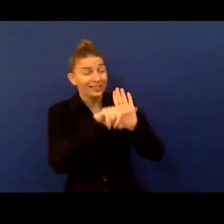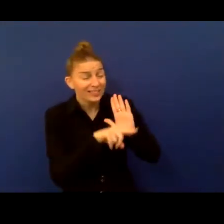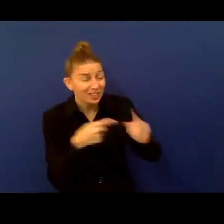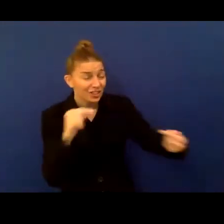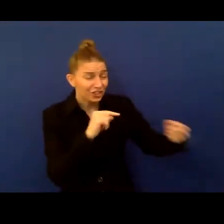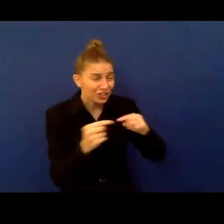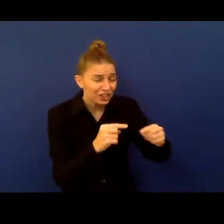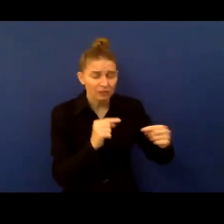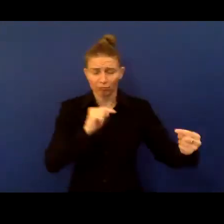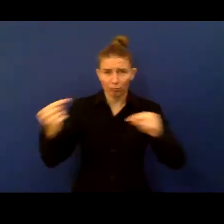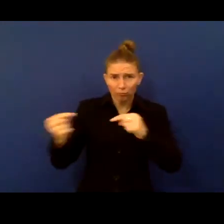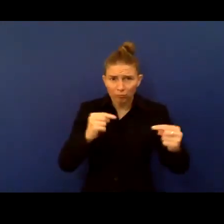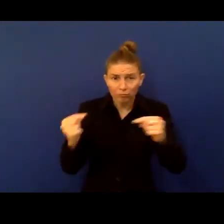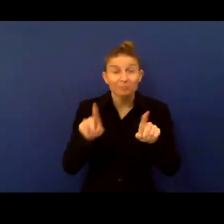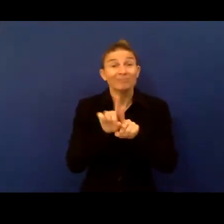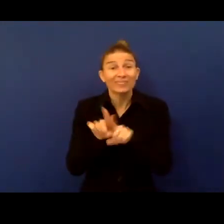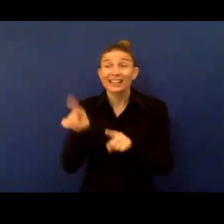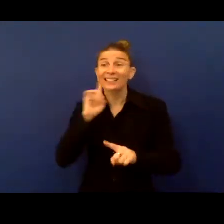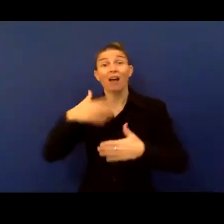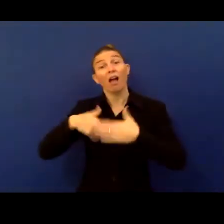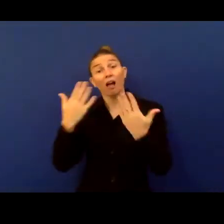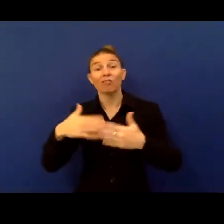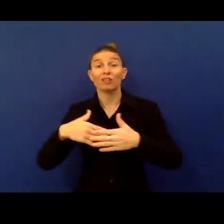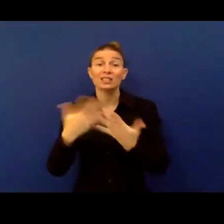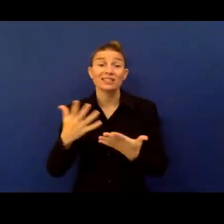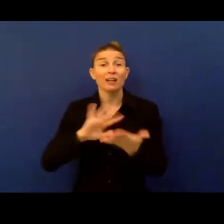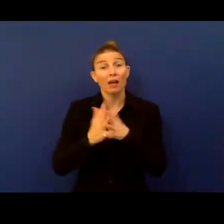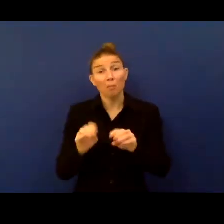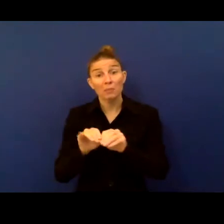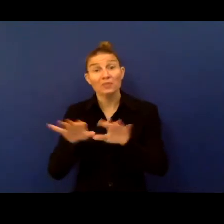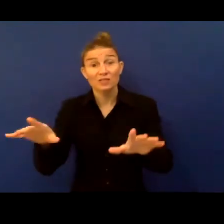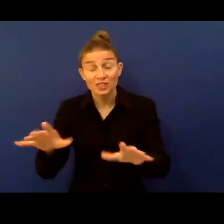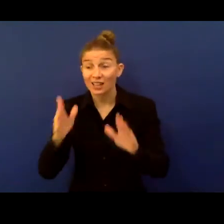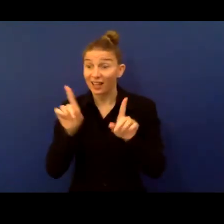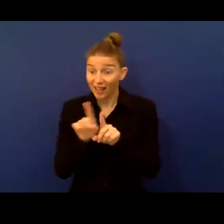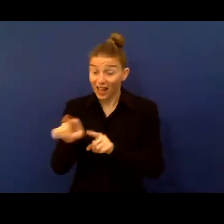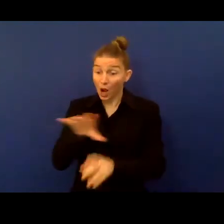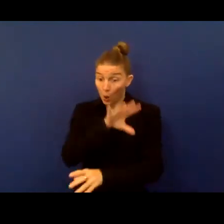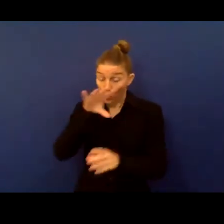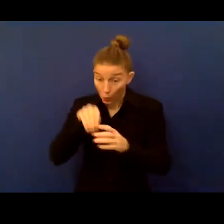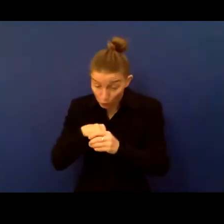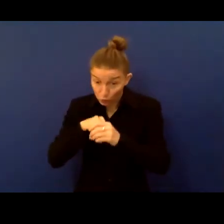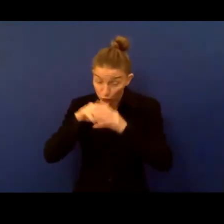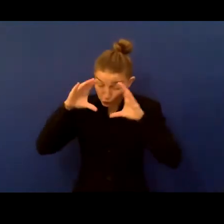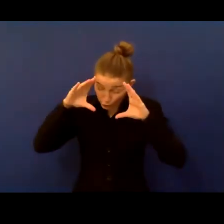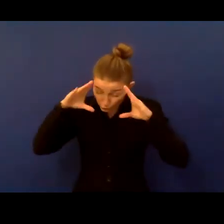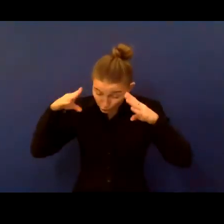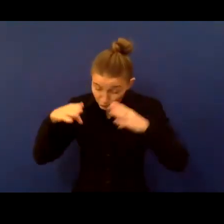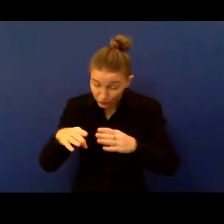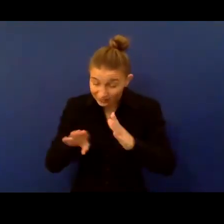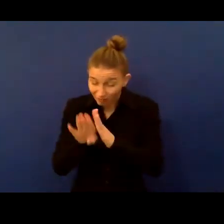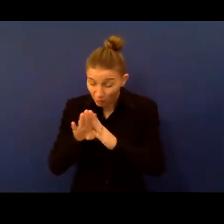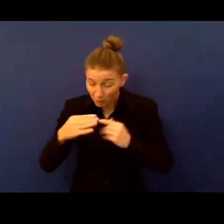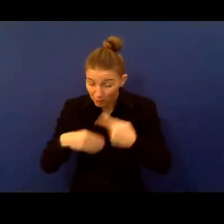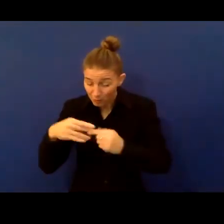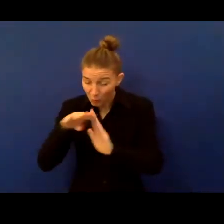but also in the practical implementation of inclusion-focused development programs. So I'm really looking forward to this session. I